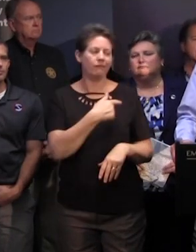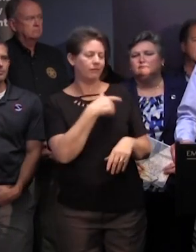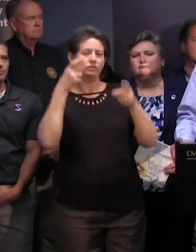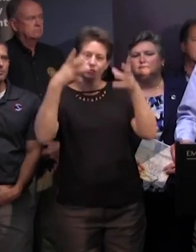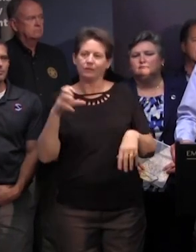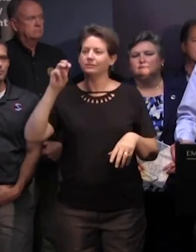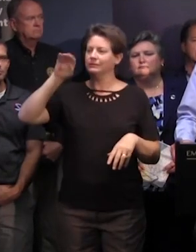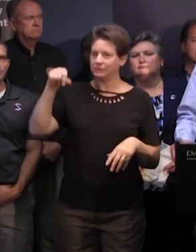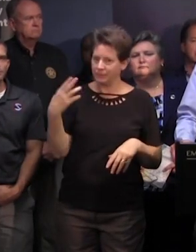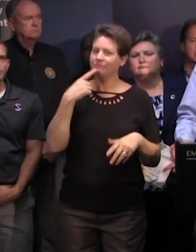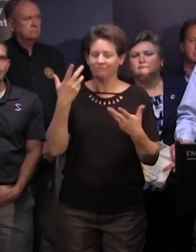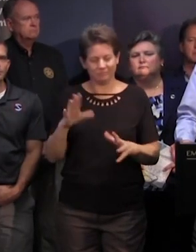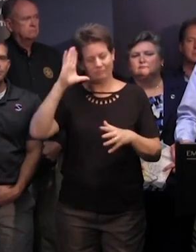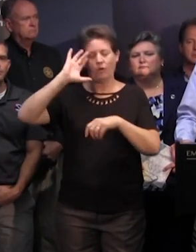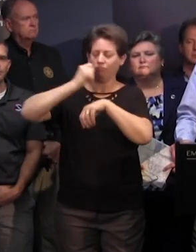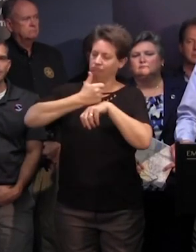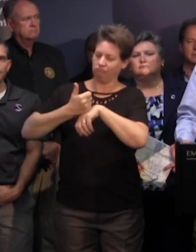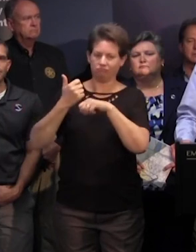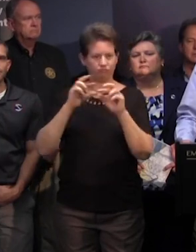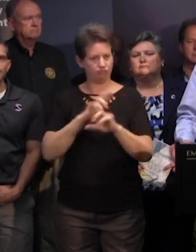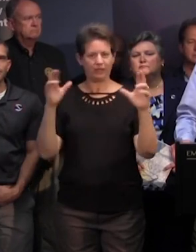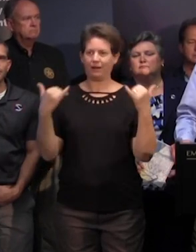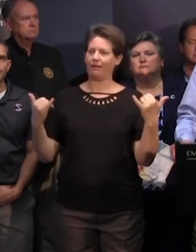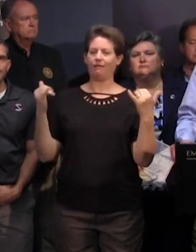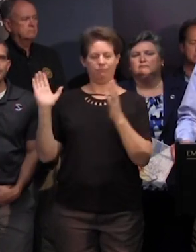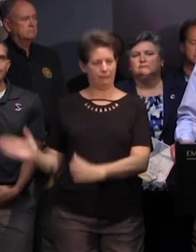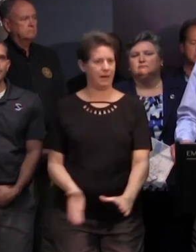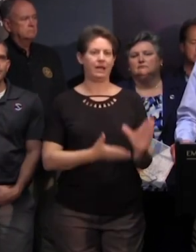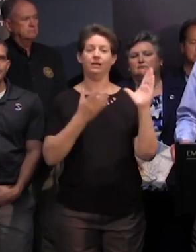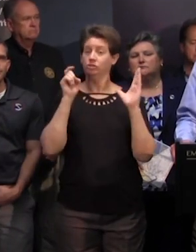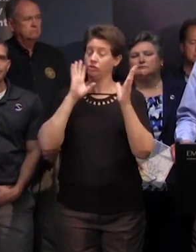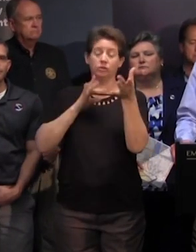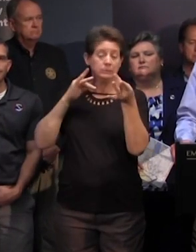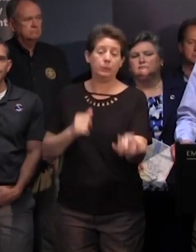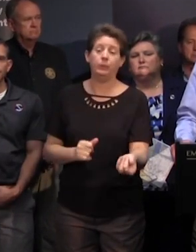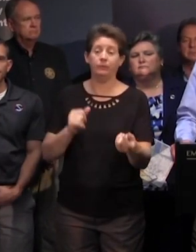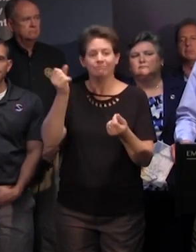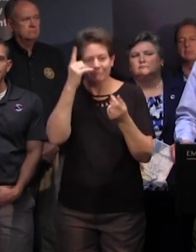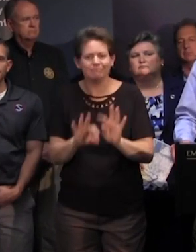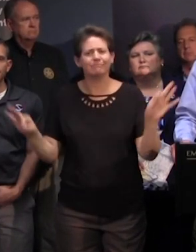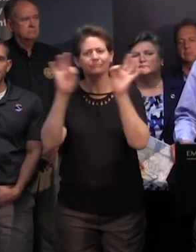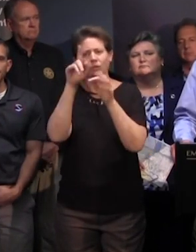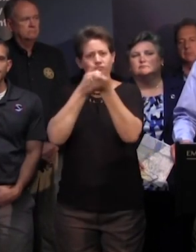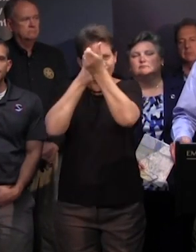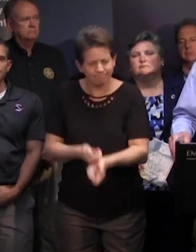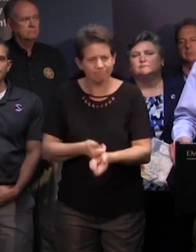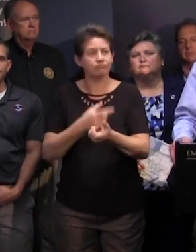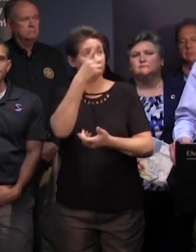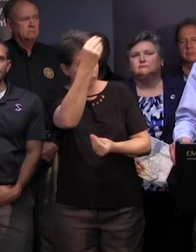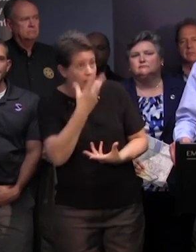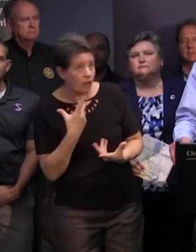it's uh it's set up we know how to do it it's it's being implemented now and it should be very smooth if everyone follows instructions of law